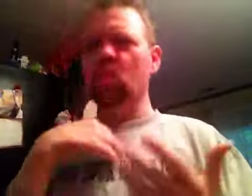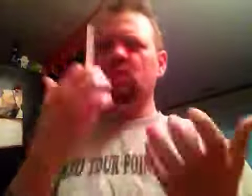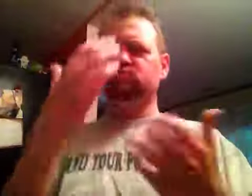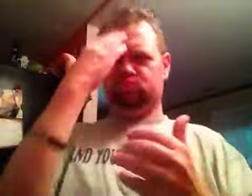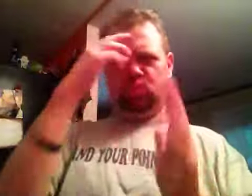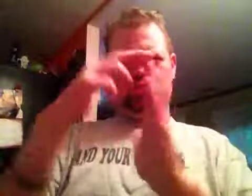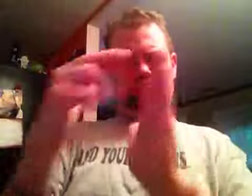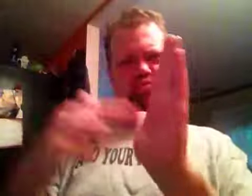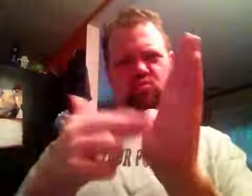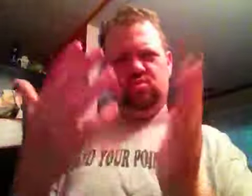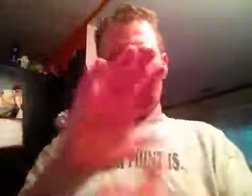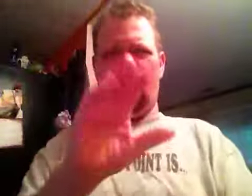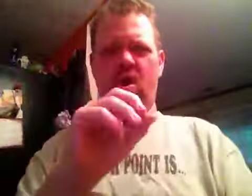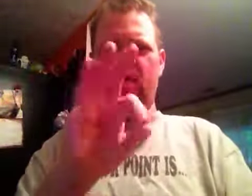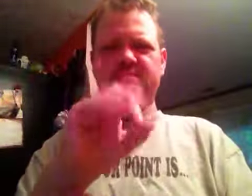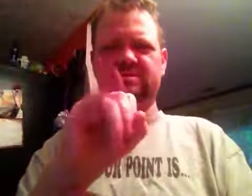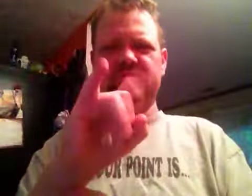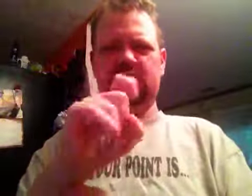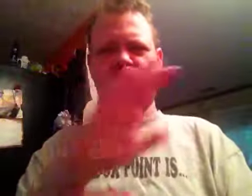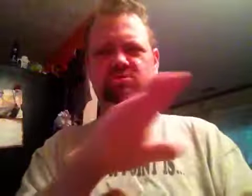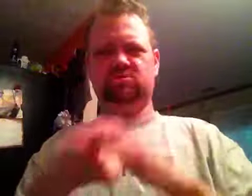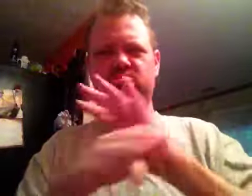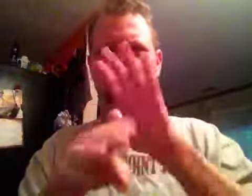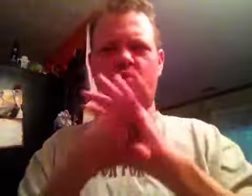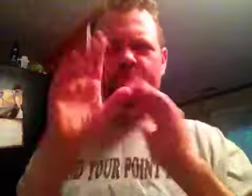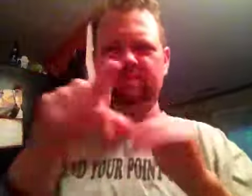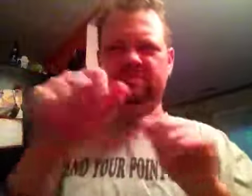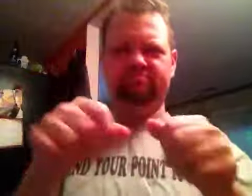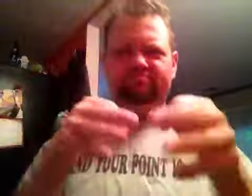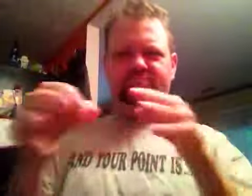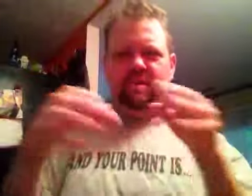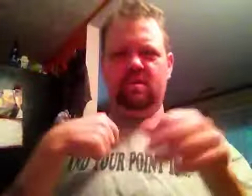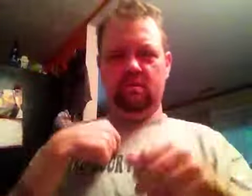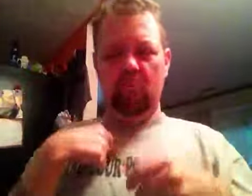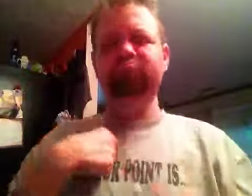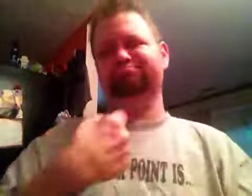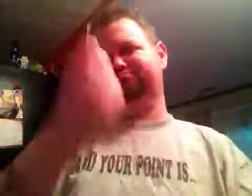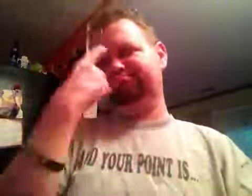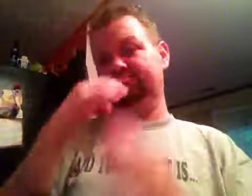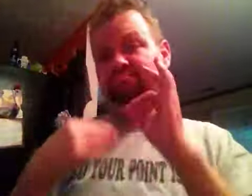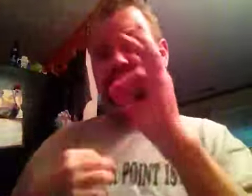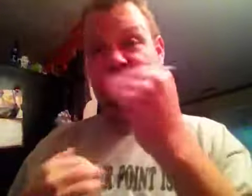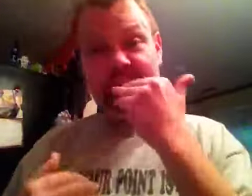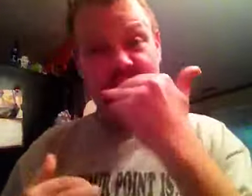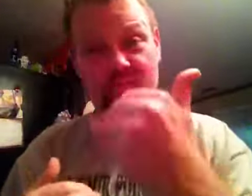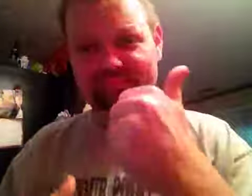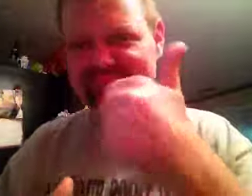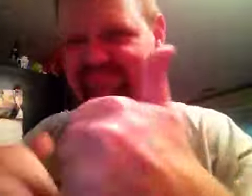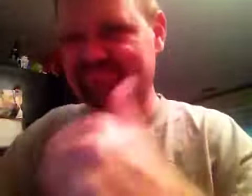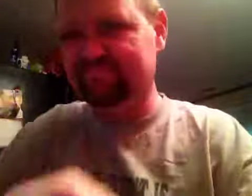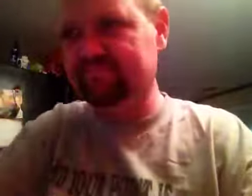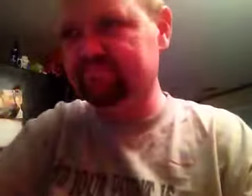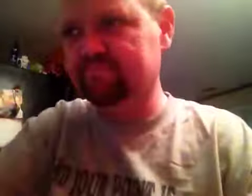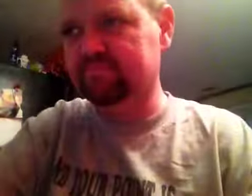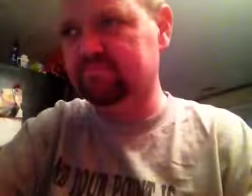I'm ready to down in tent. to on the I'm I'm ready go. Oh, ready We'll right back.